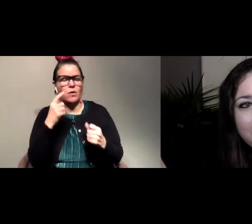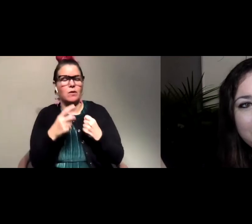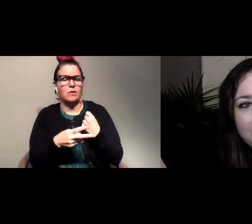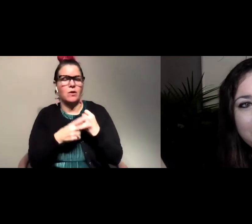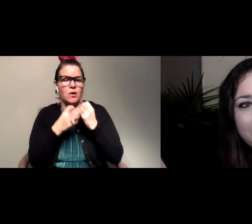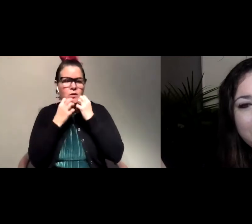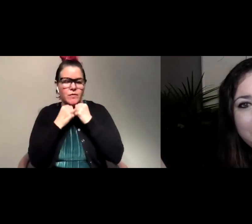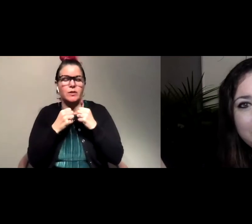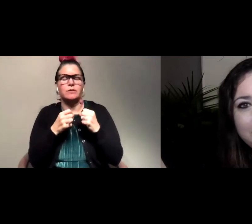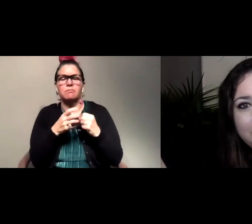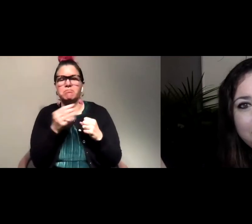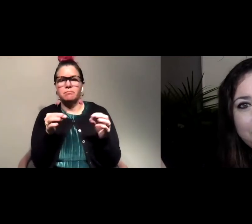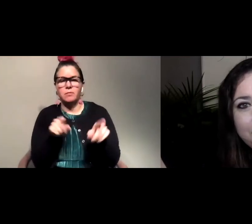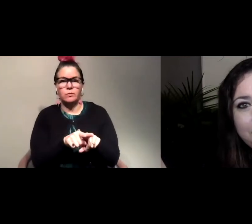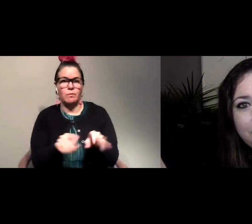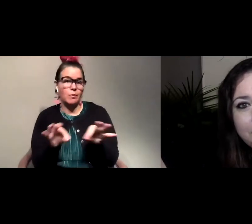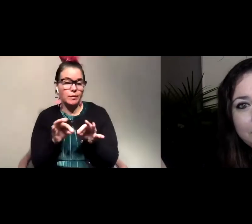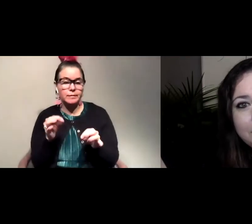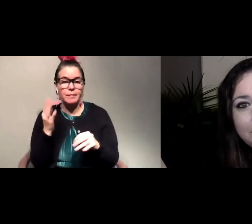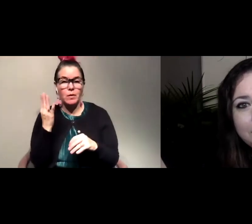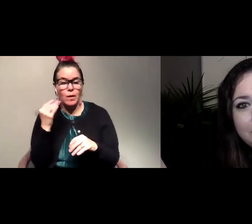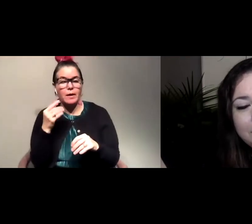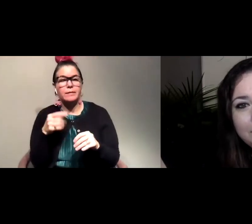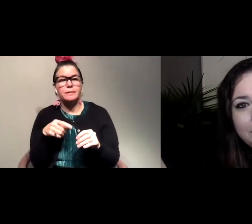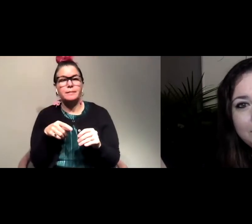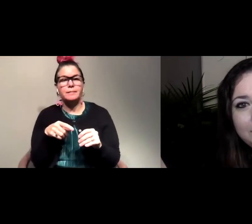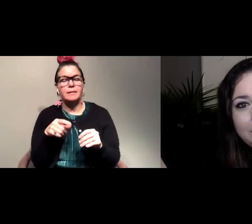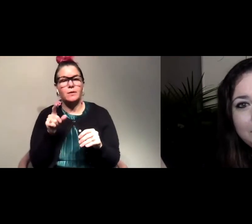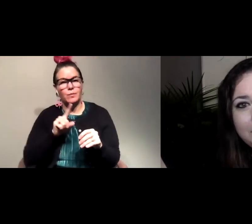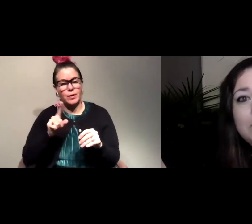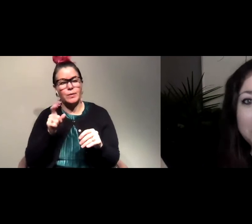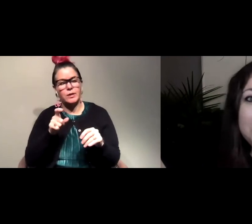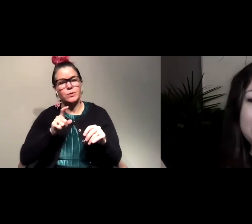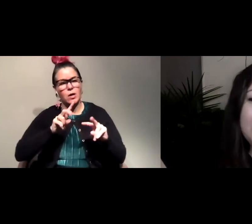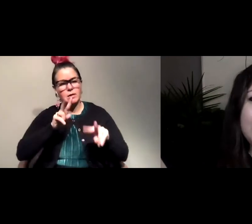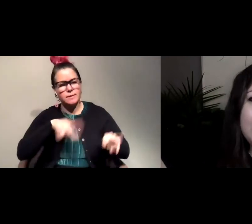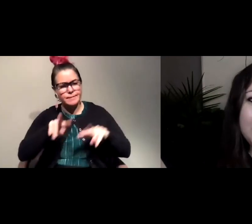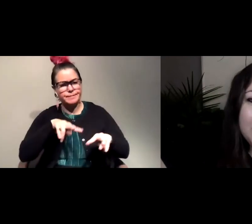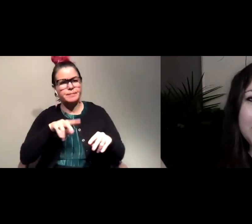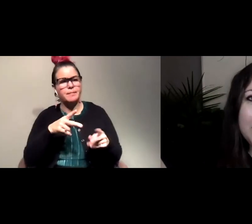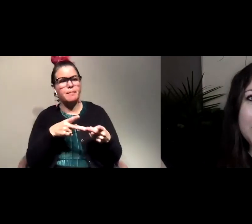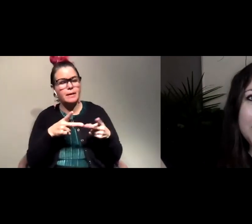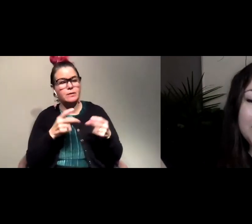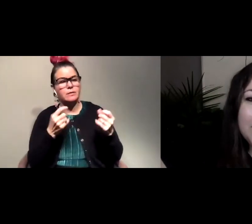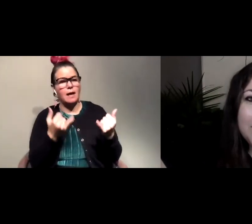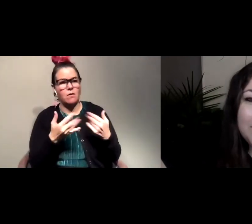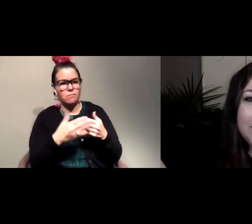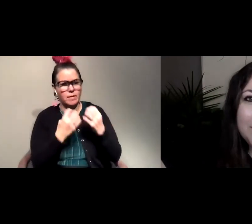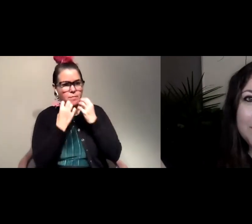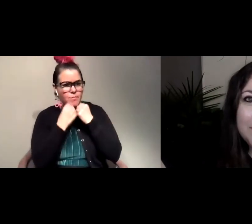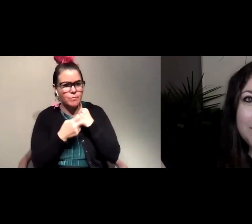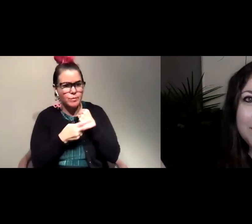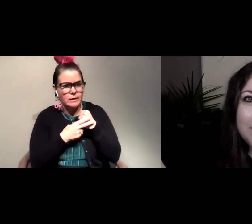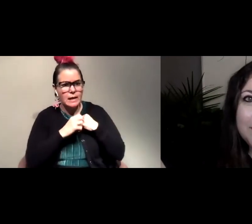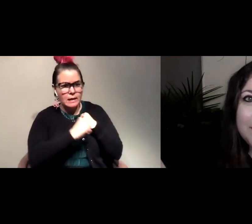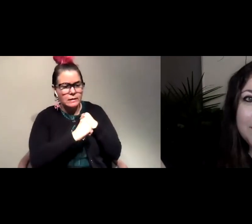what's really important and because those are probably where we need to start looking for places to protect or maybe even to do